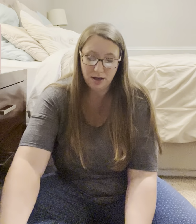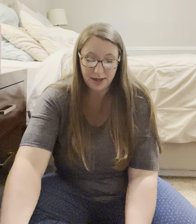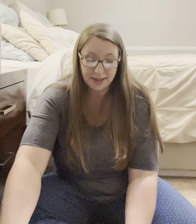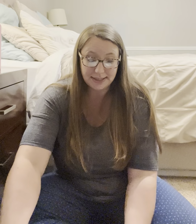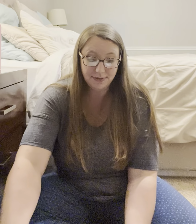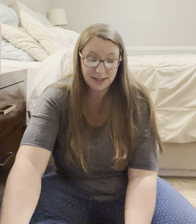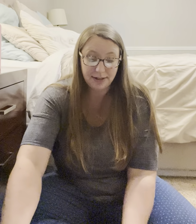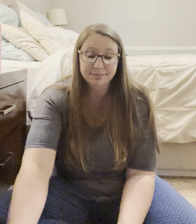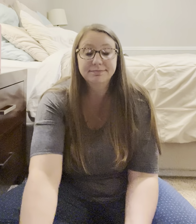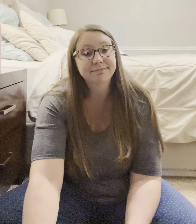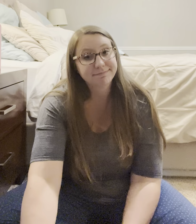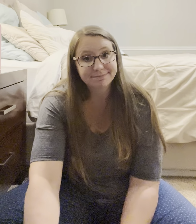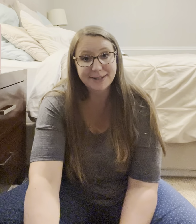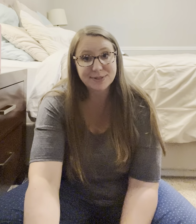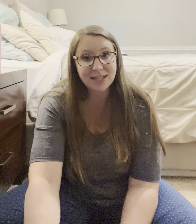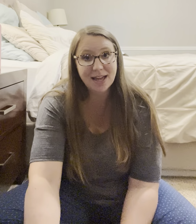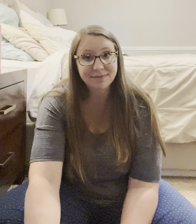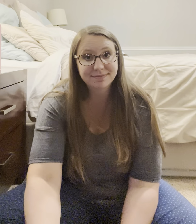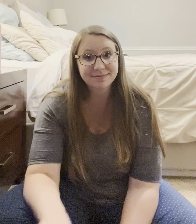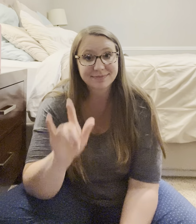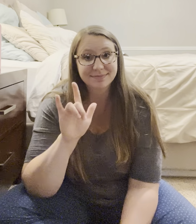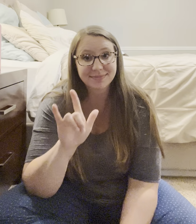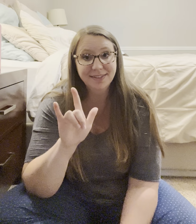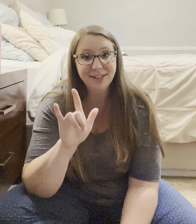That's everything. That was a lot. Love you.